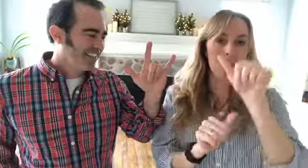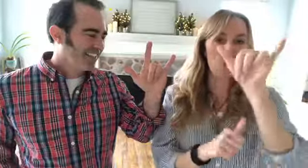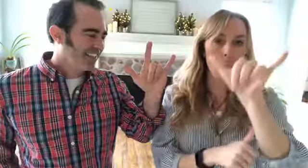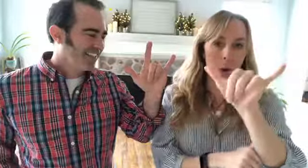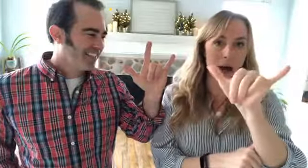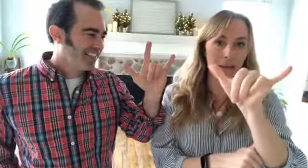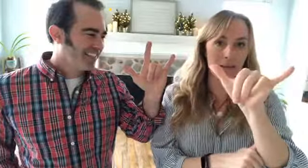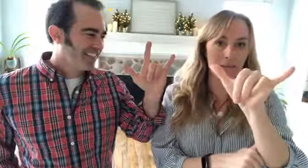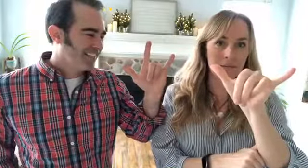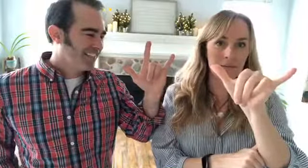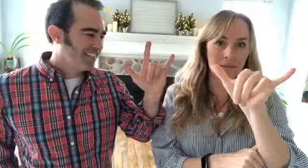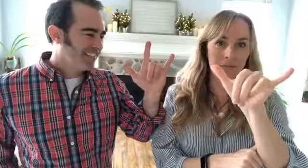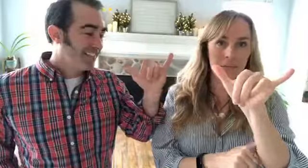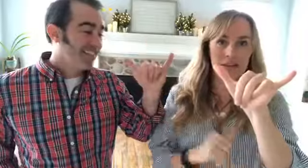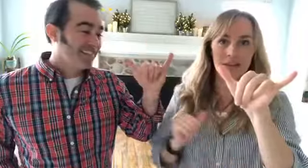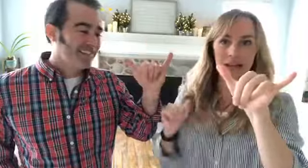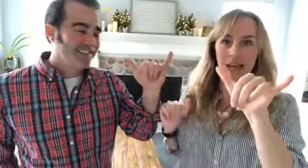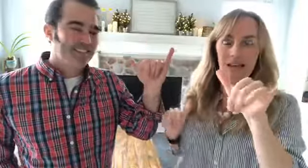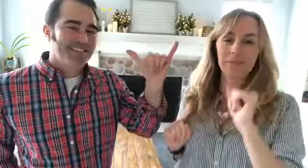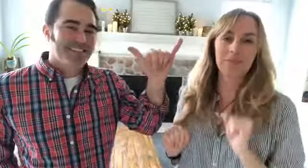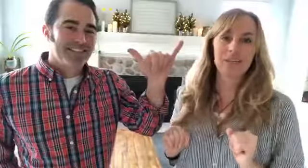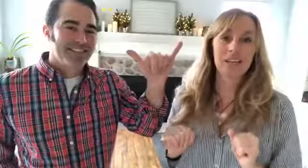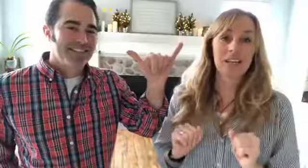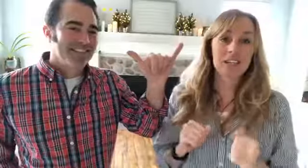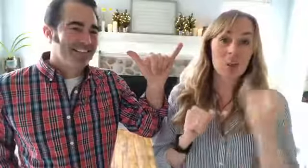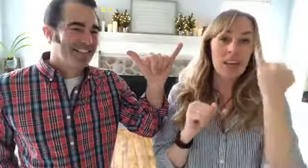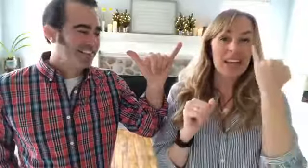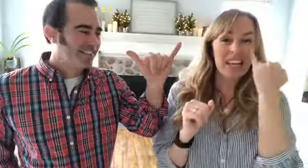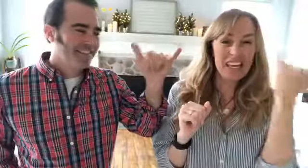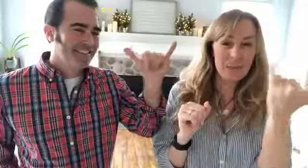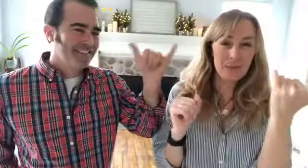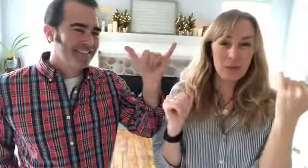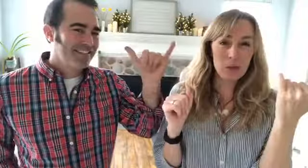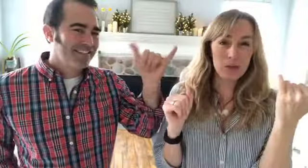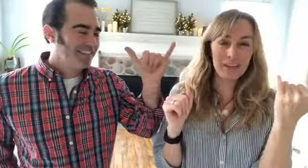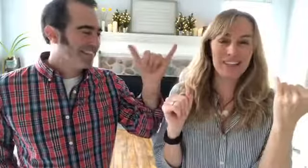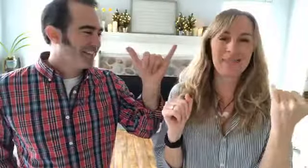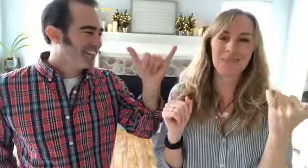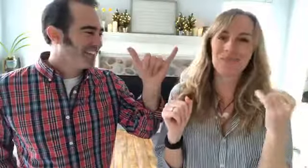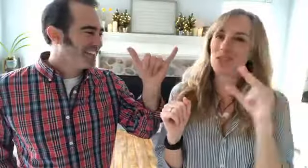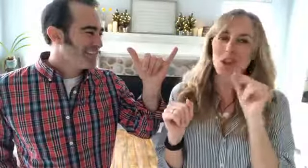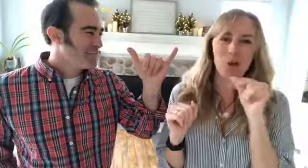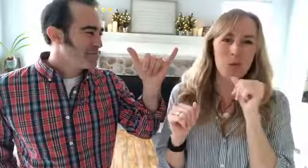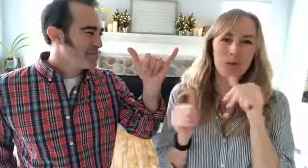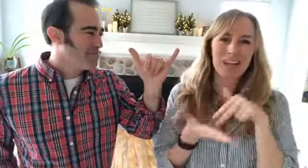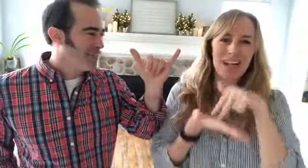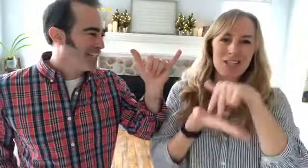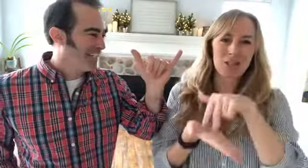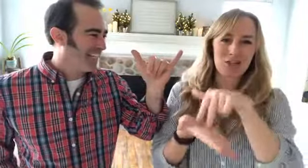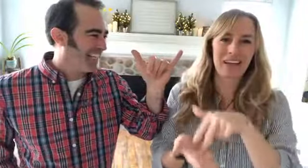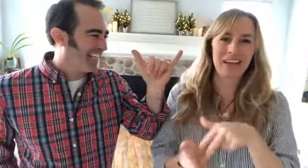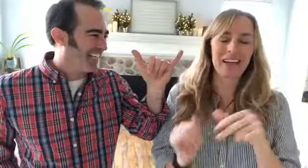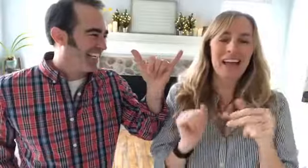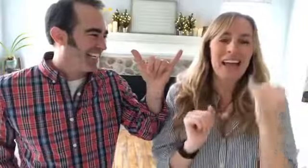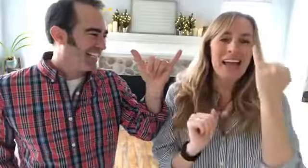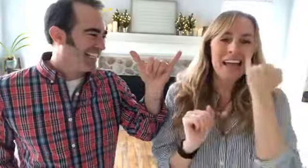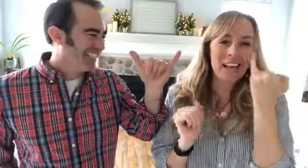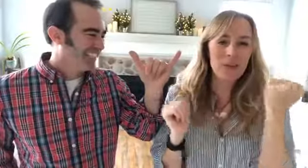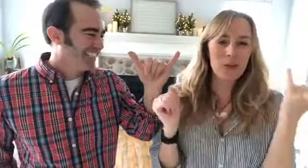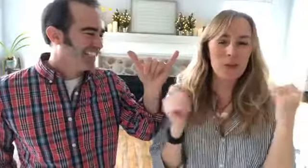Y okay so if you were no we're not serving if you